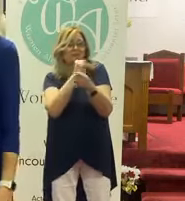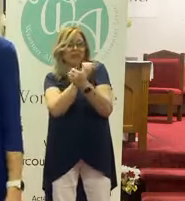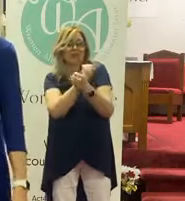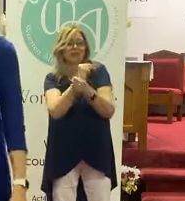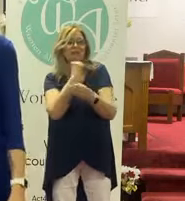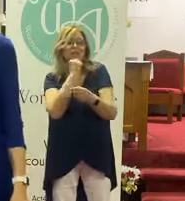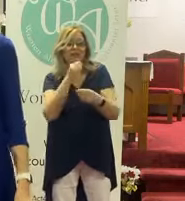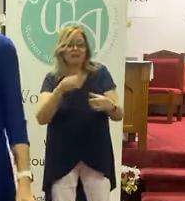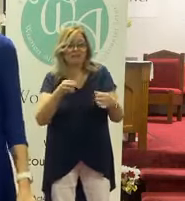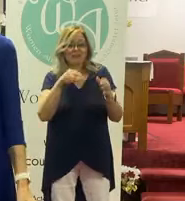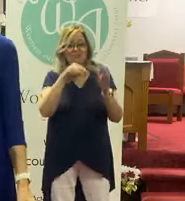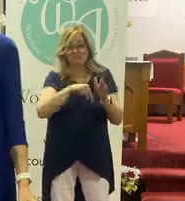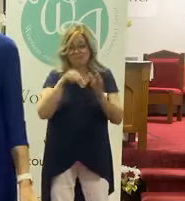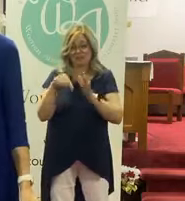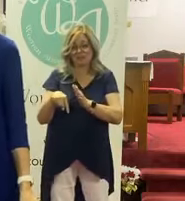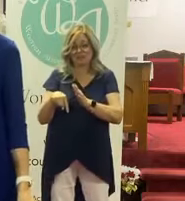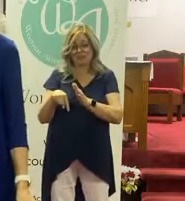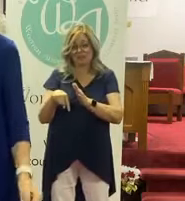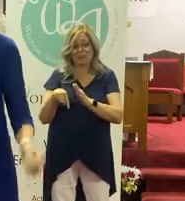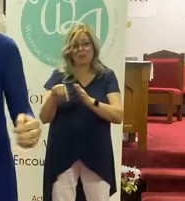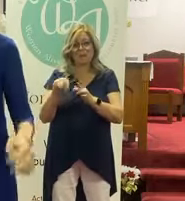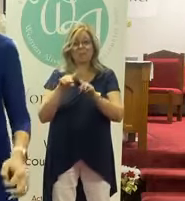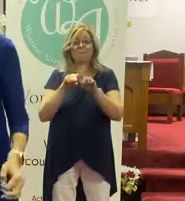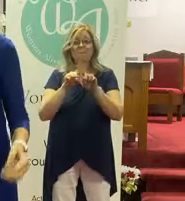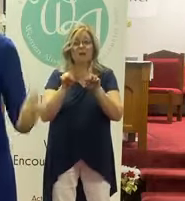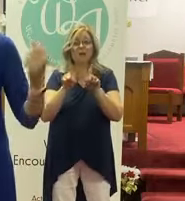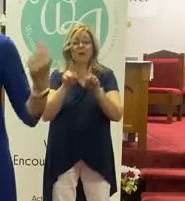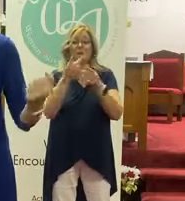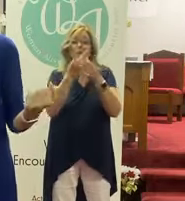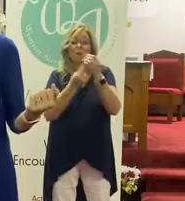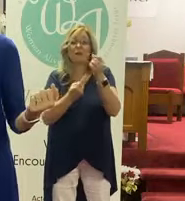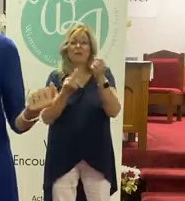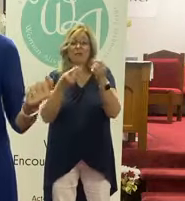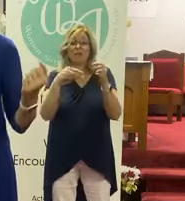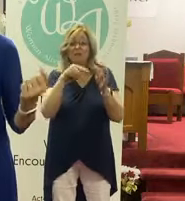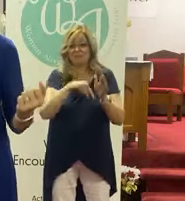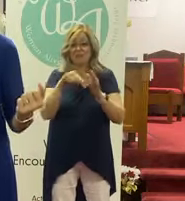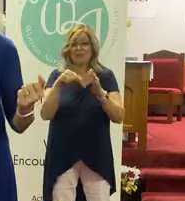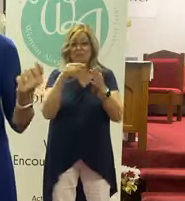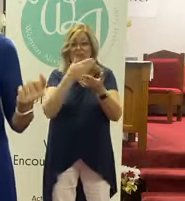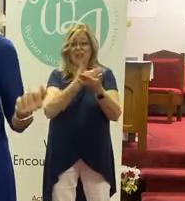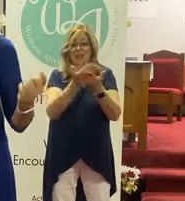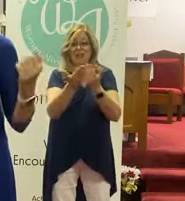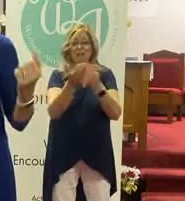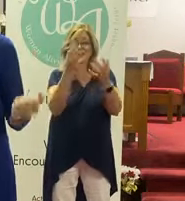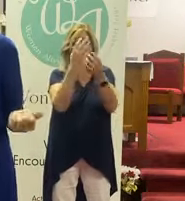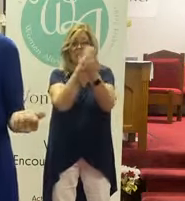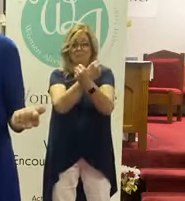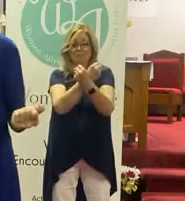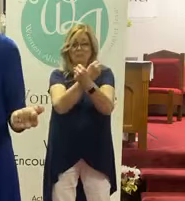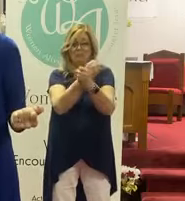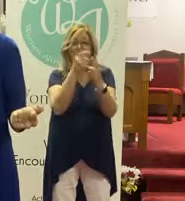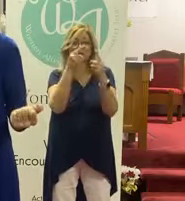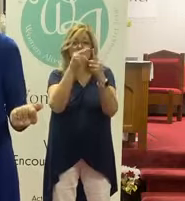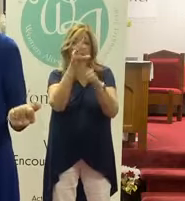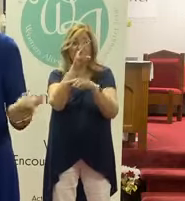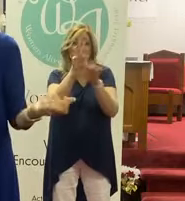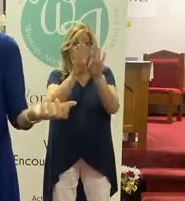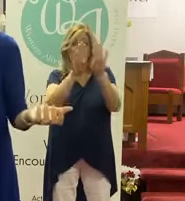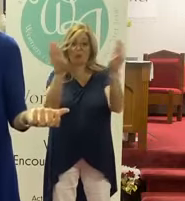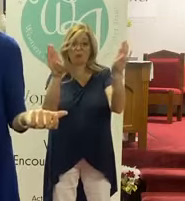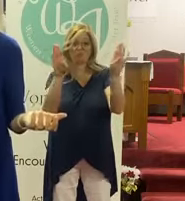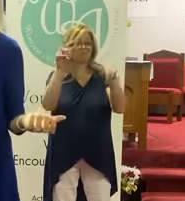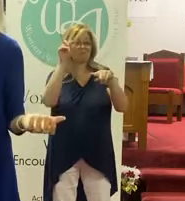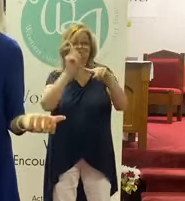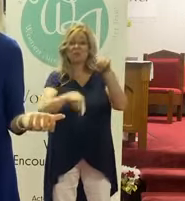just at the ankle, like one ankle chain. No, both ankles and both arms were chained. They were chained to the wall. So